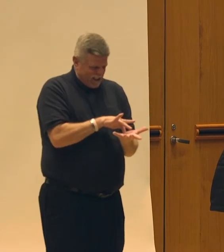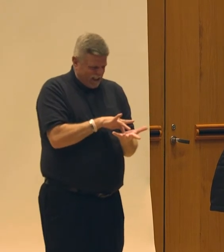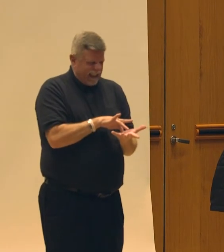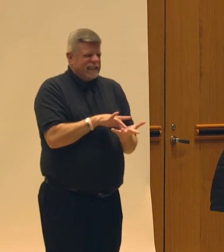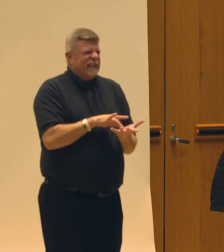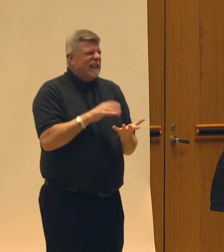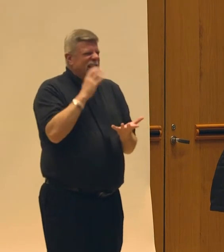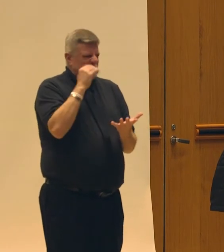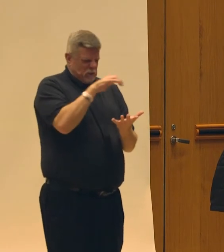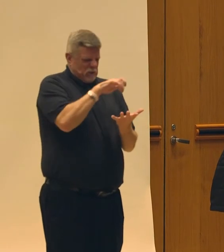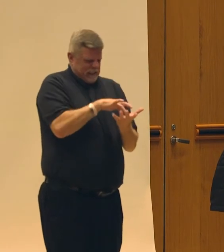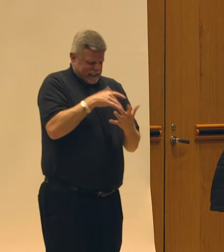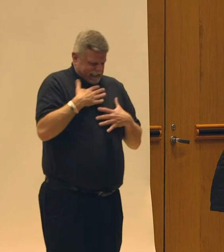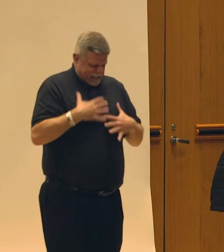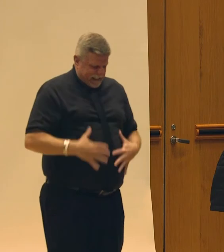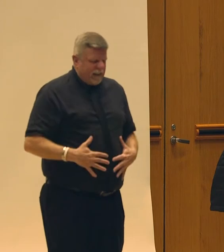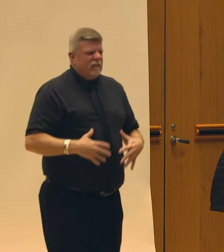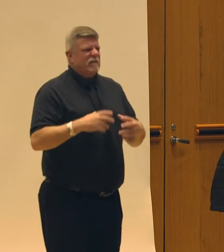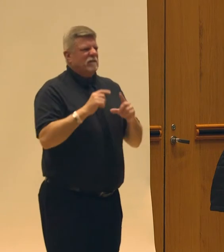art and in my body.